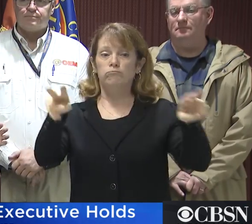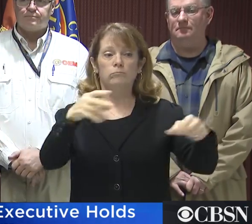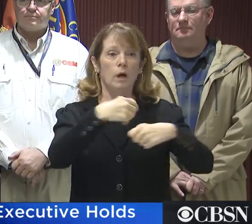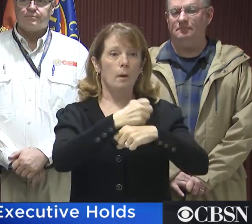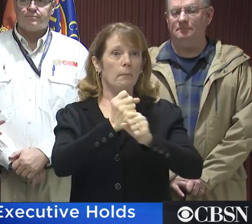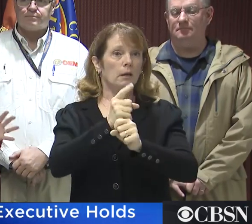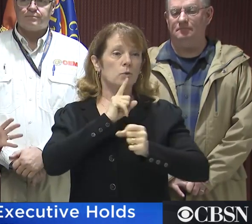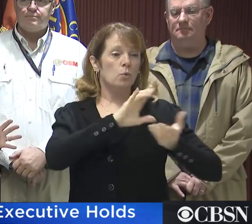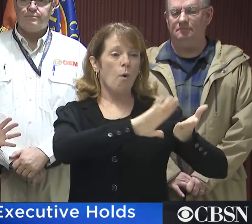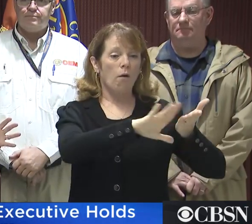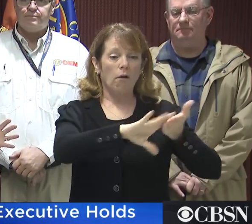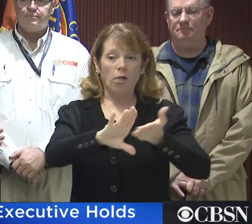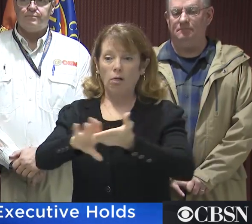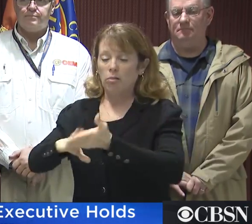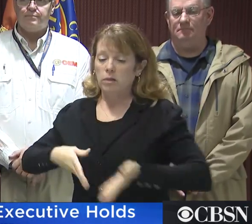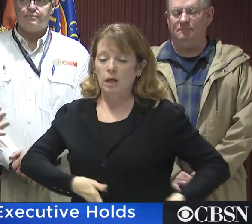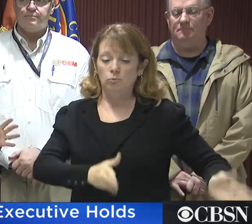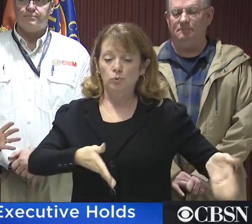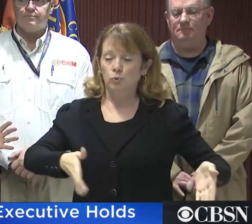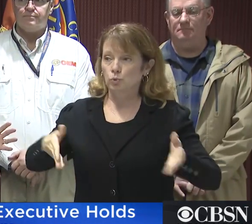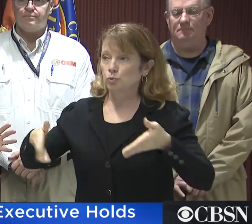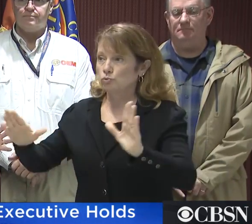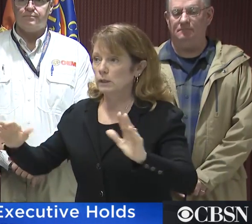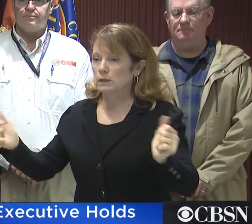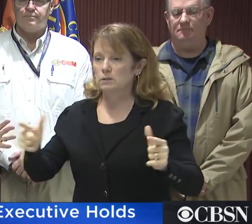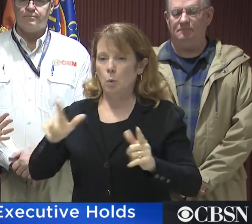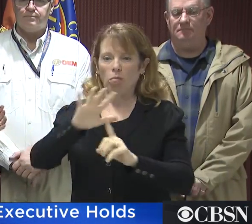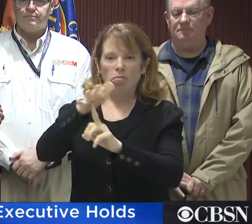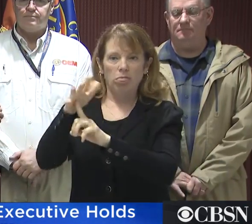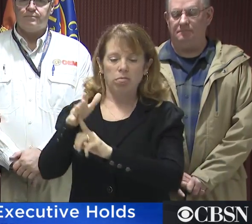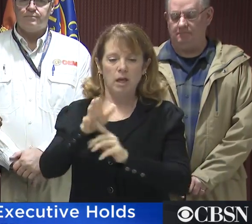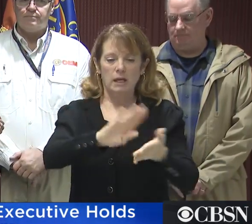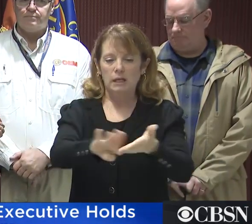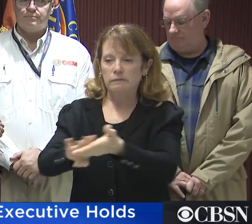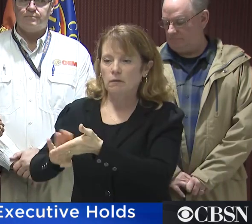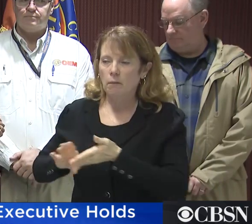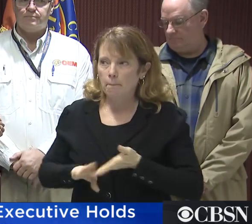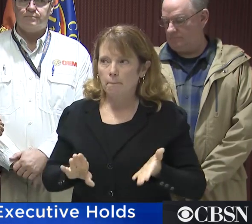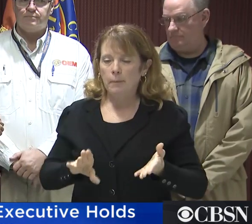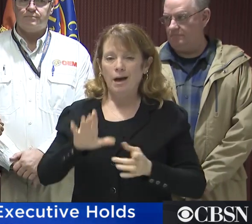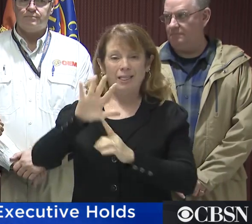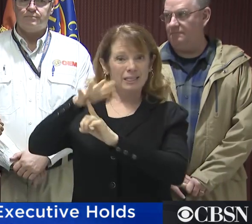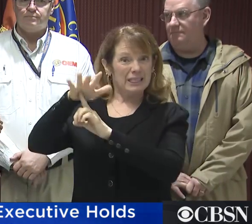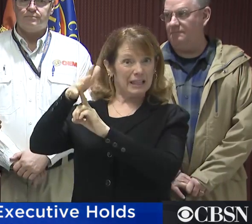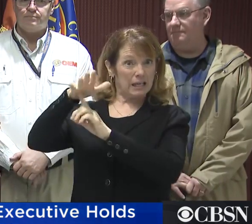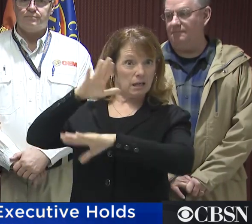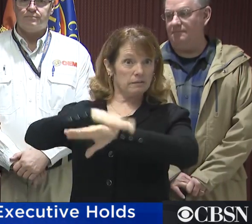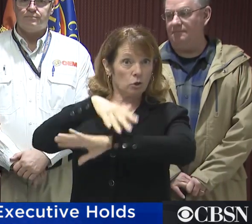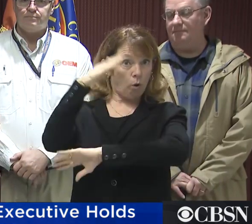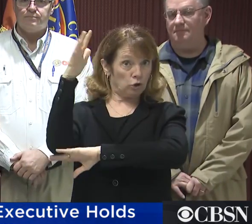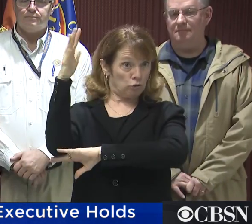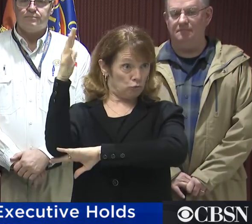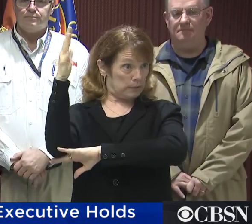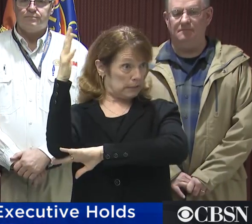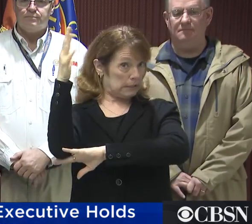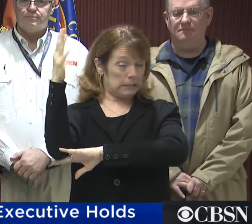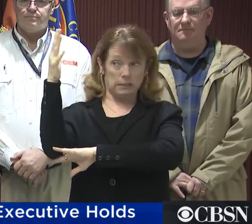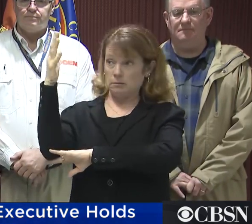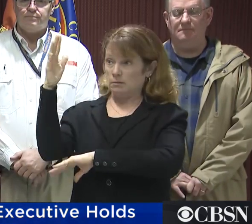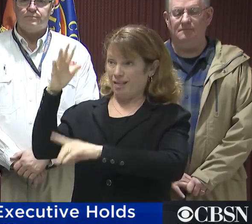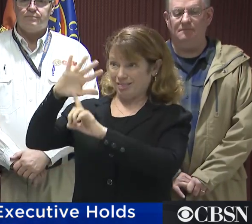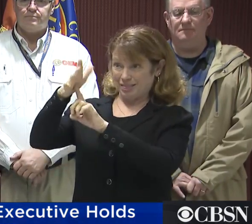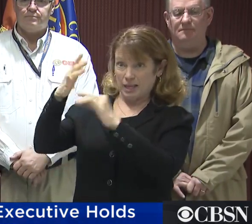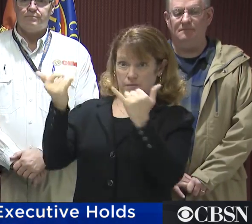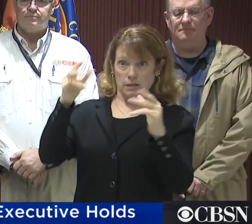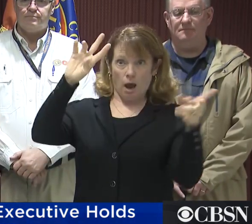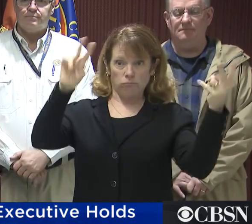drains, the catch basins, the outfall pipes are all clear. There are leaves on the trees. Those trees are – those leaves are falling.